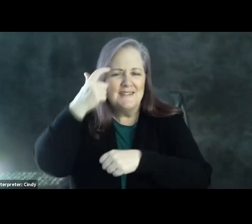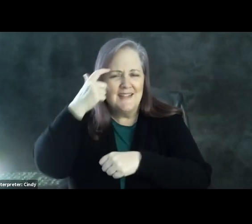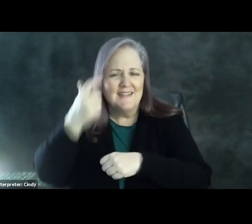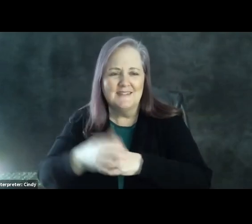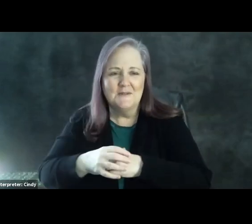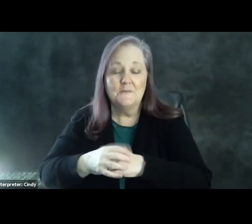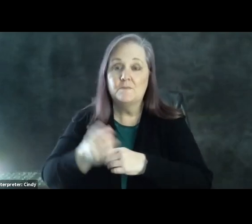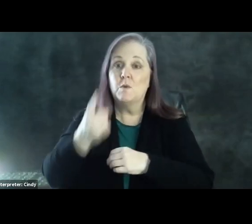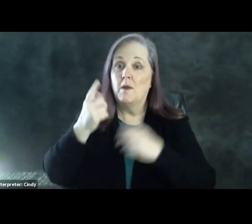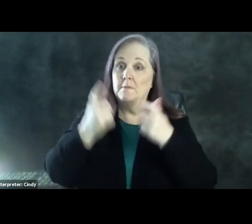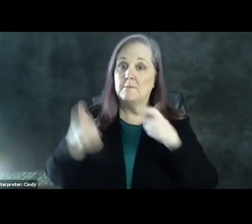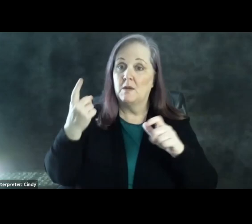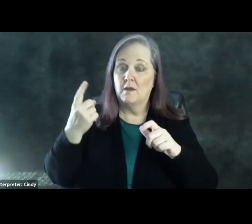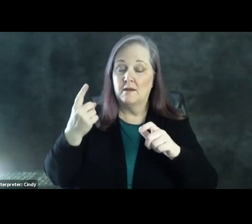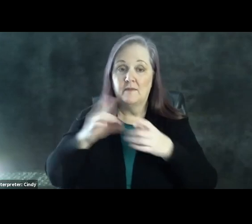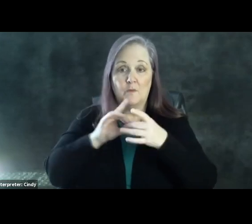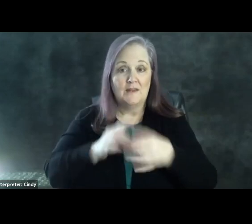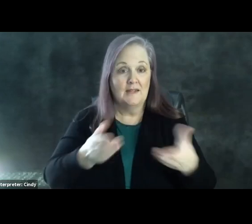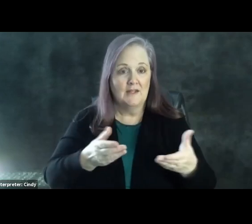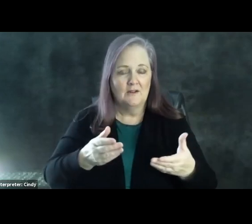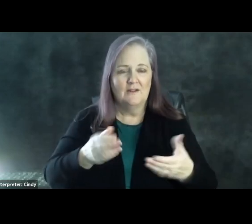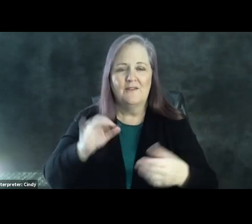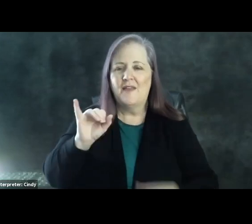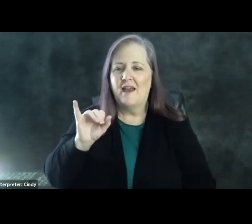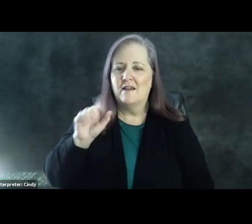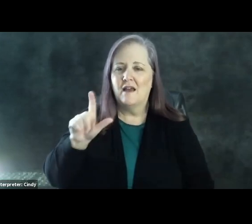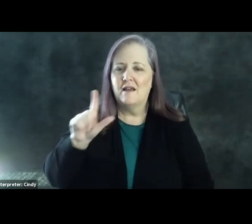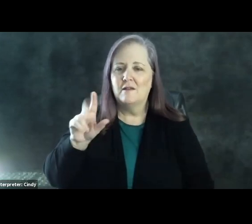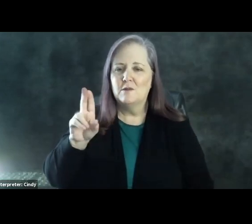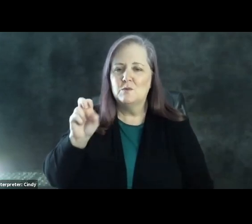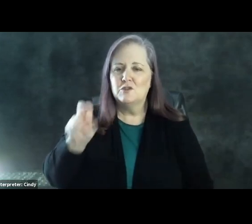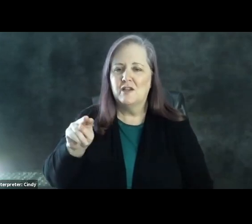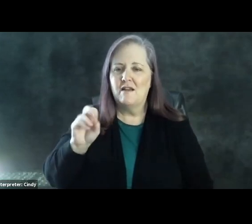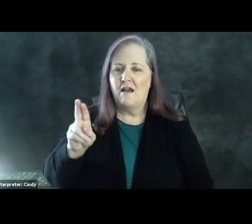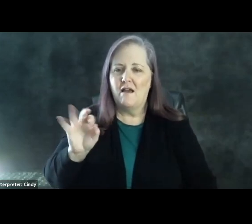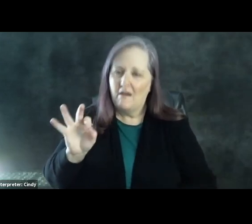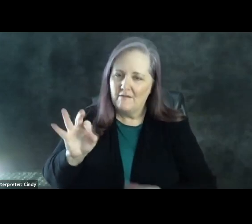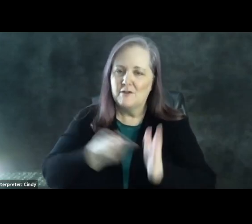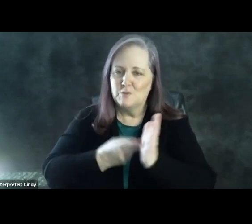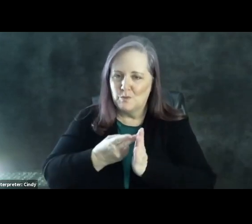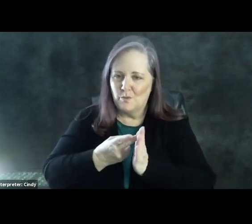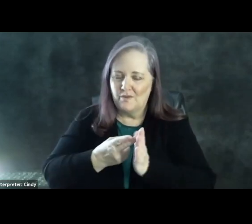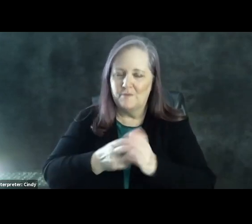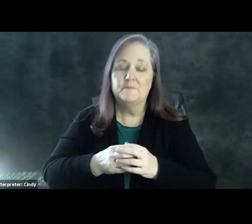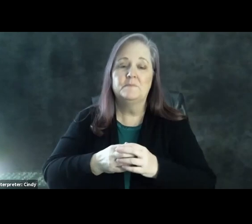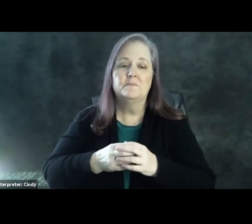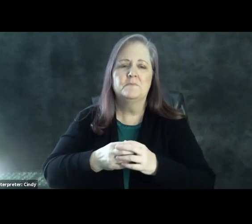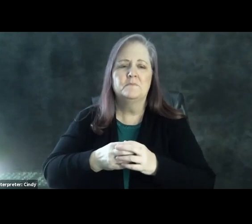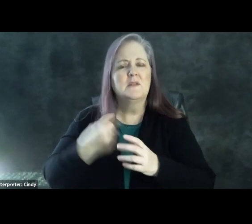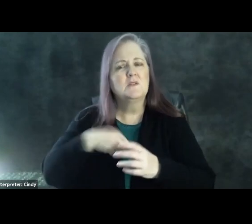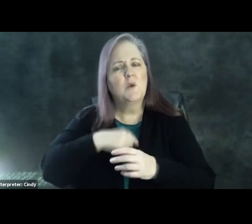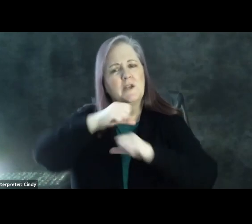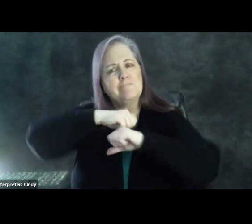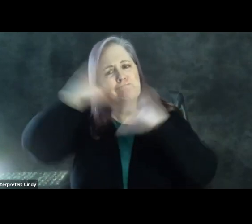And one of the biggest ones that's relevant here is the illusion of truth. So we have this idea that things are